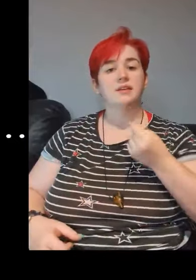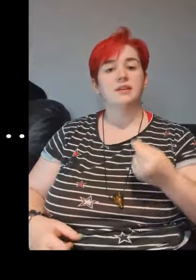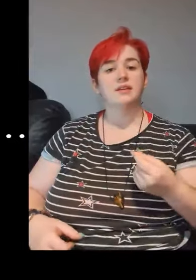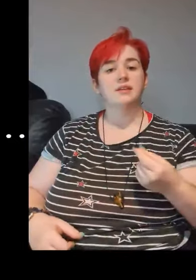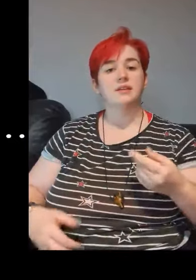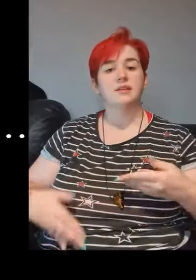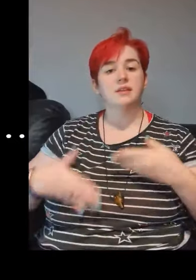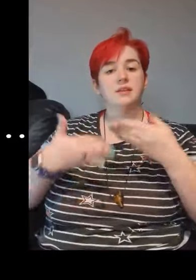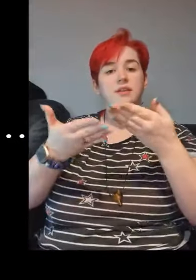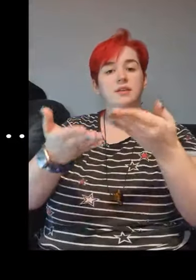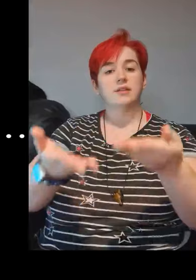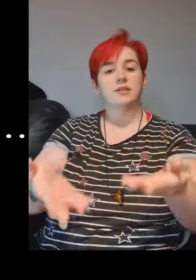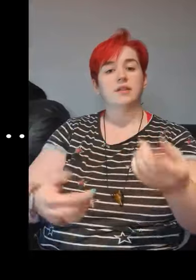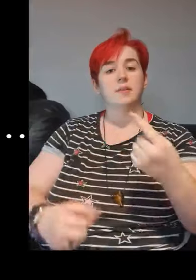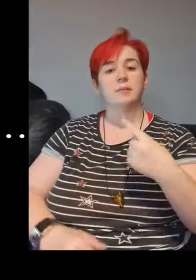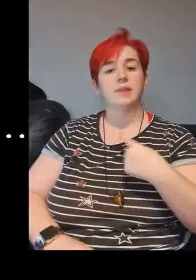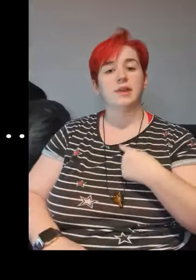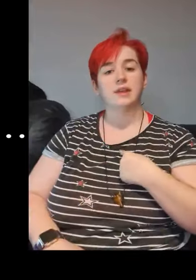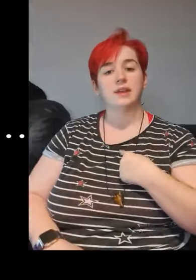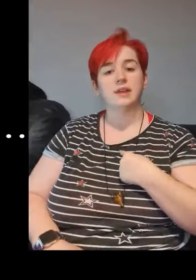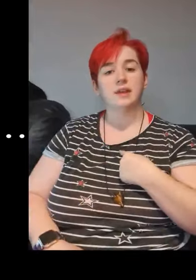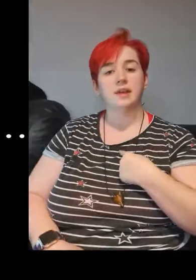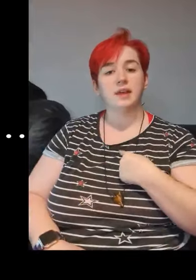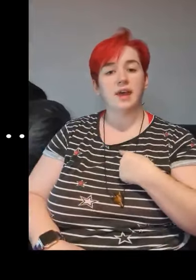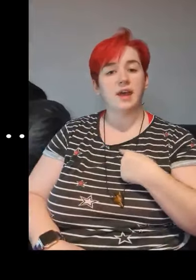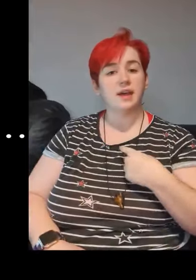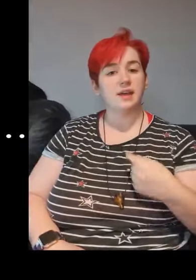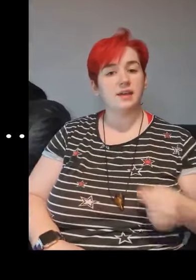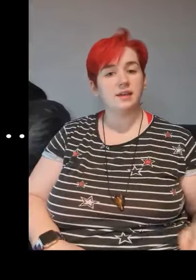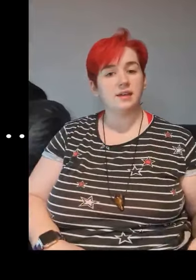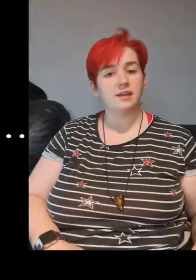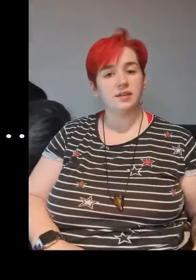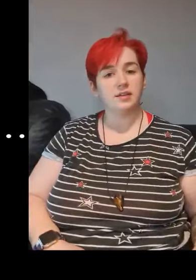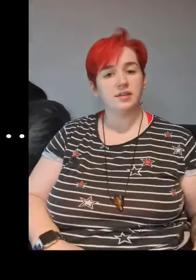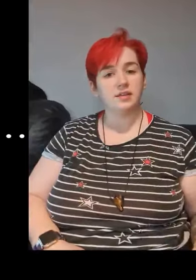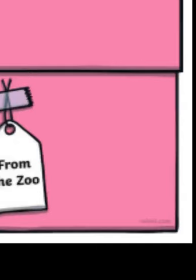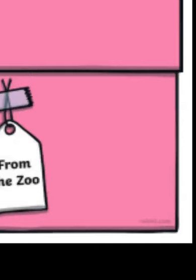sent me a